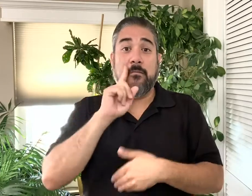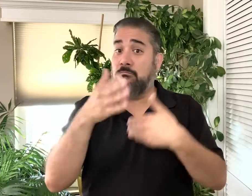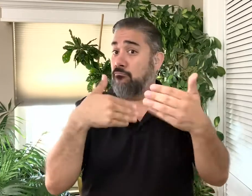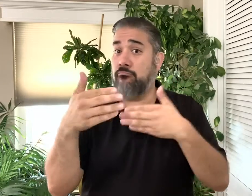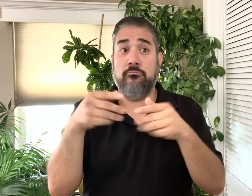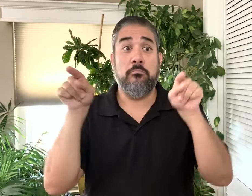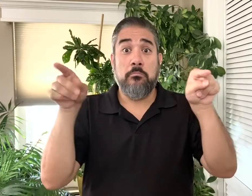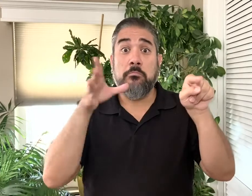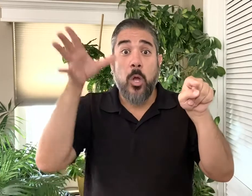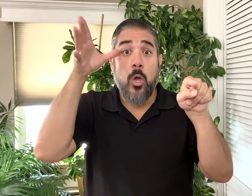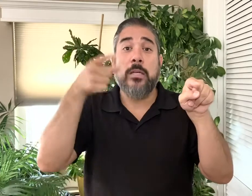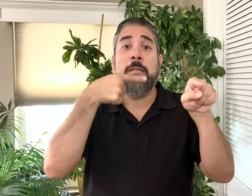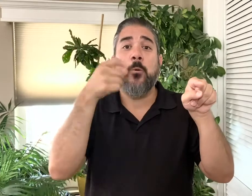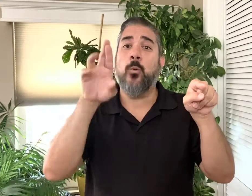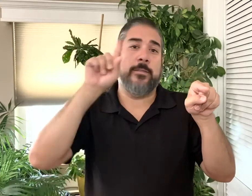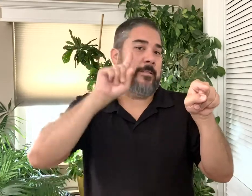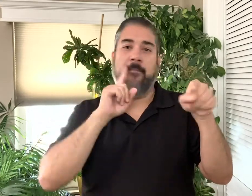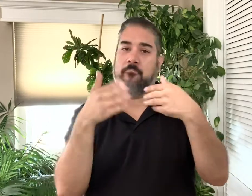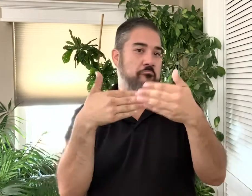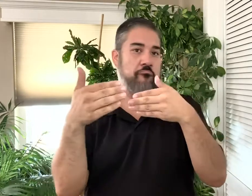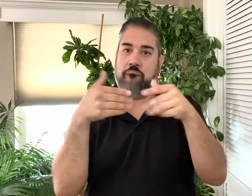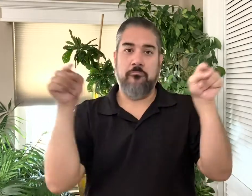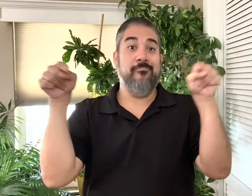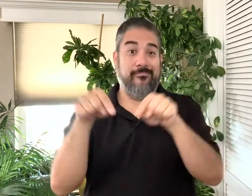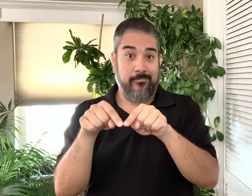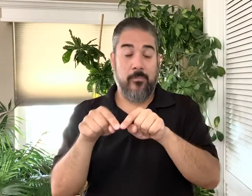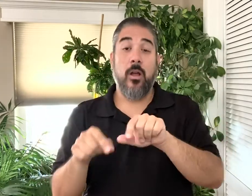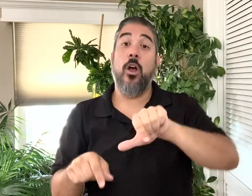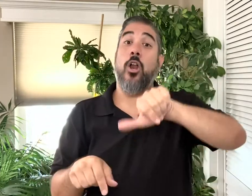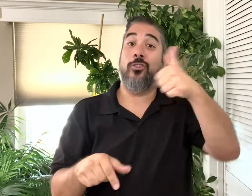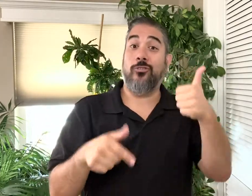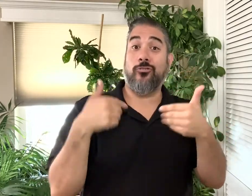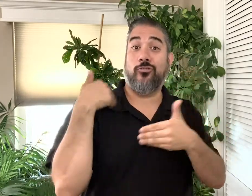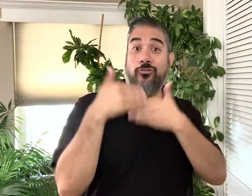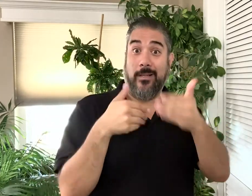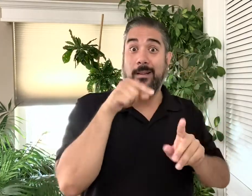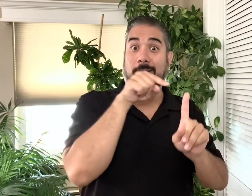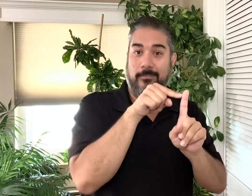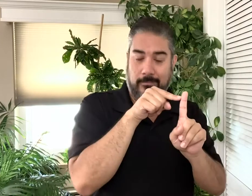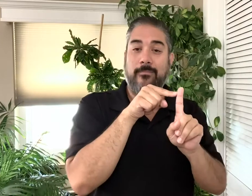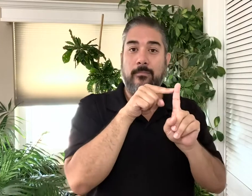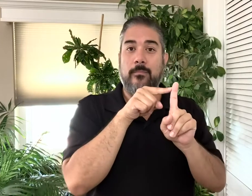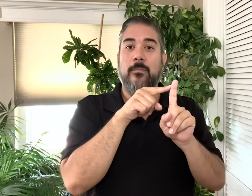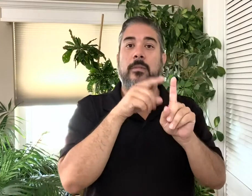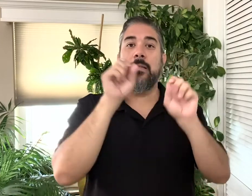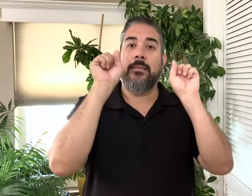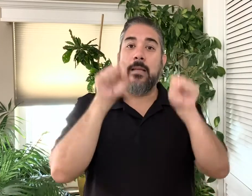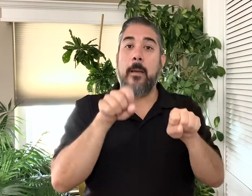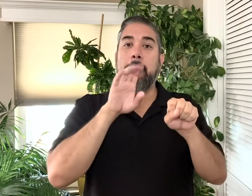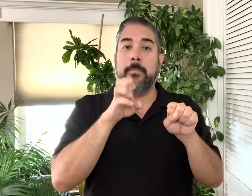The parents can be deaf or not, but they pass on the gene and their child is deaf. Another gene is only